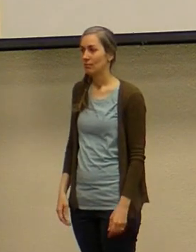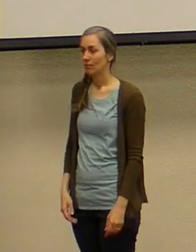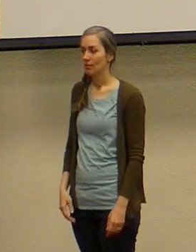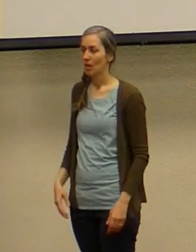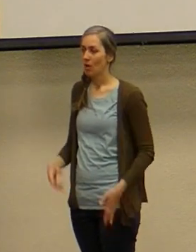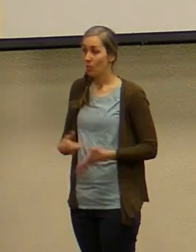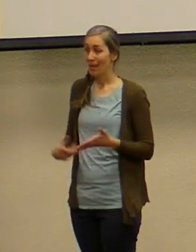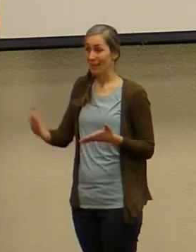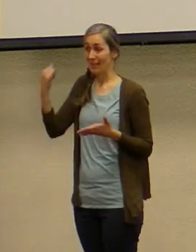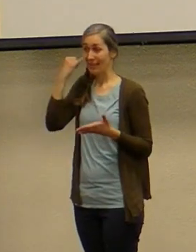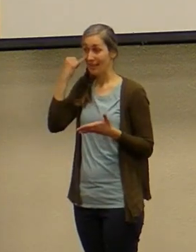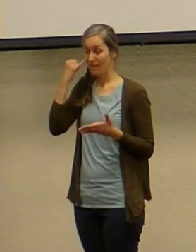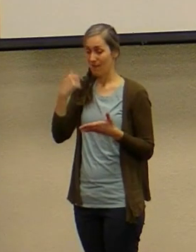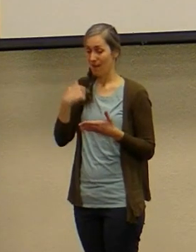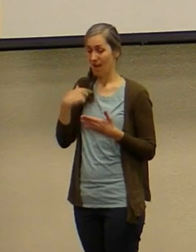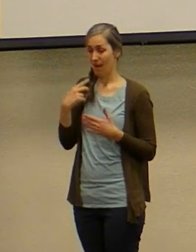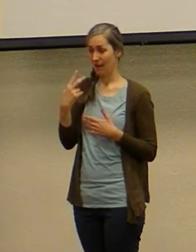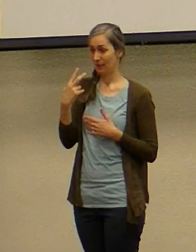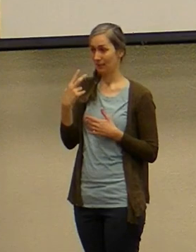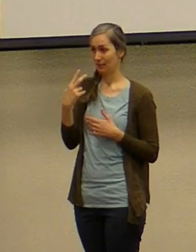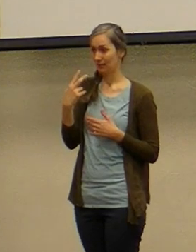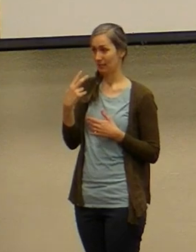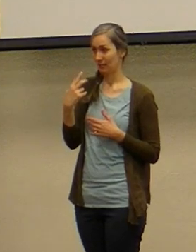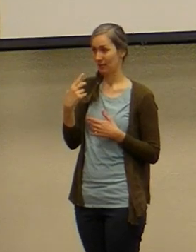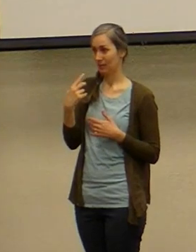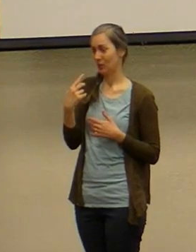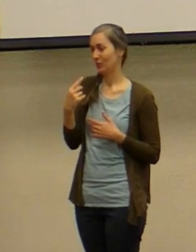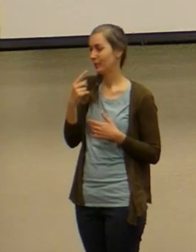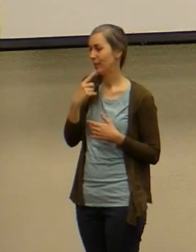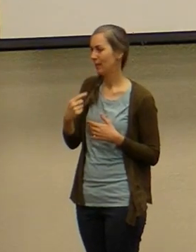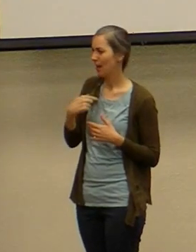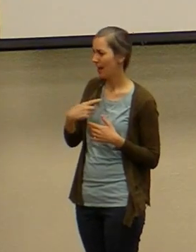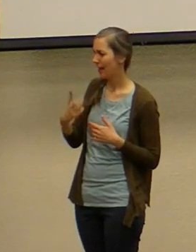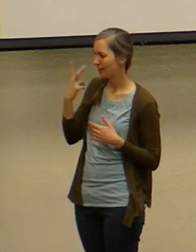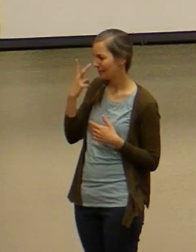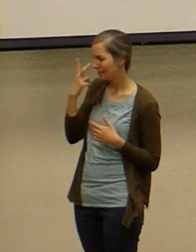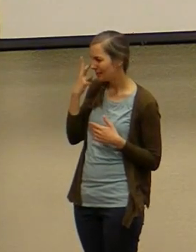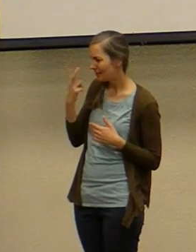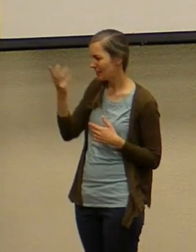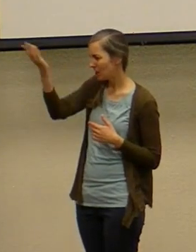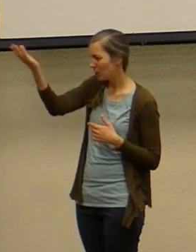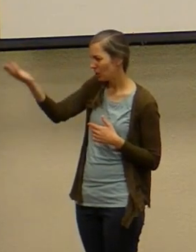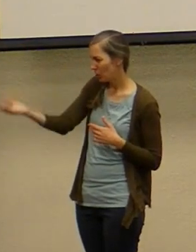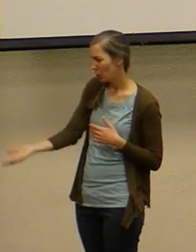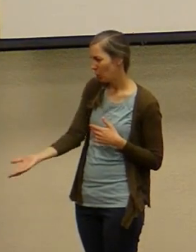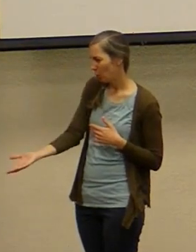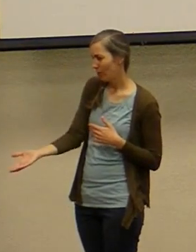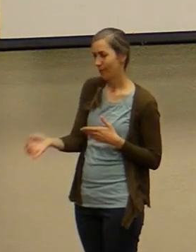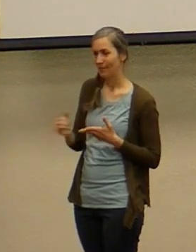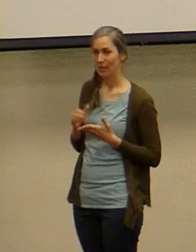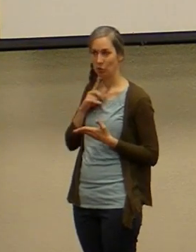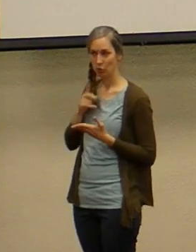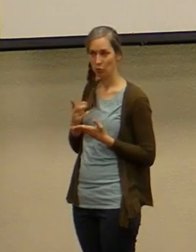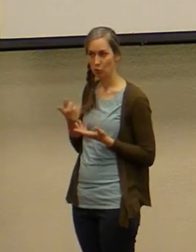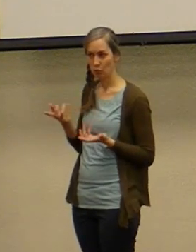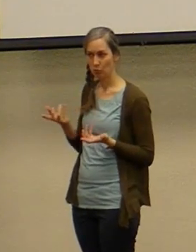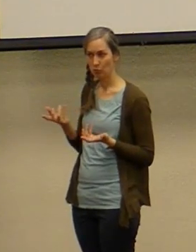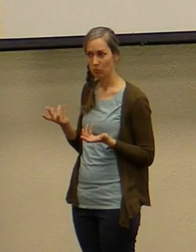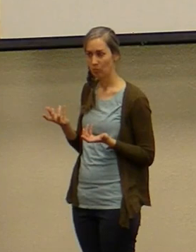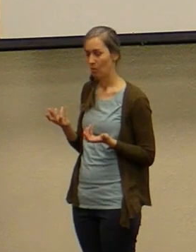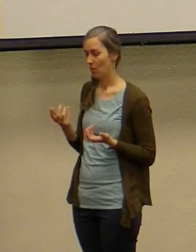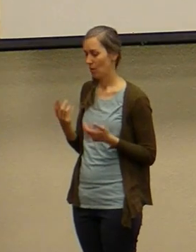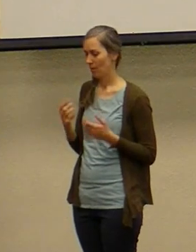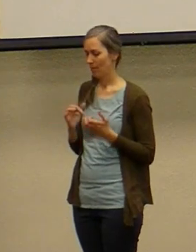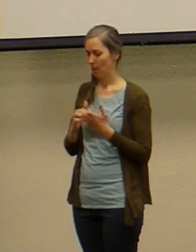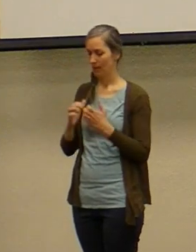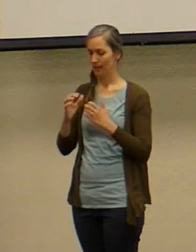what if I see you was all you had to say because it was the truth how would it change your church relationships